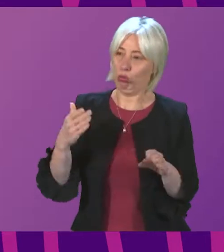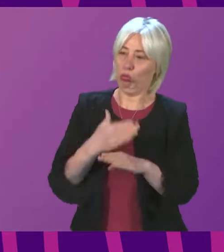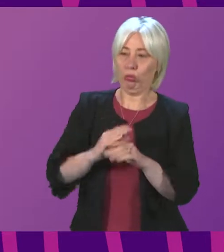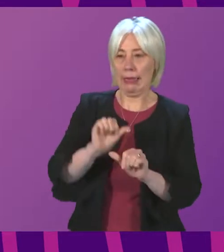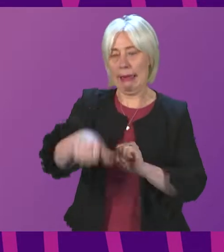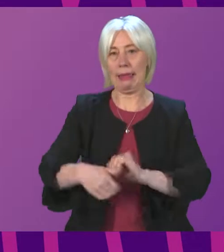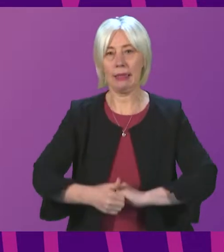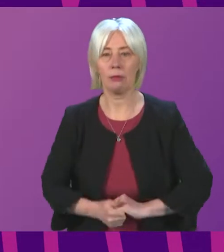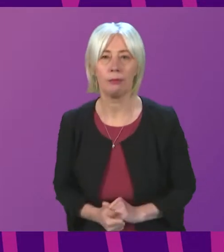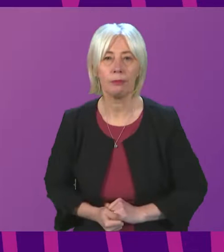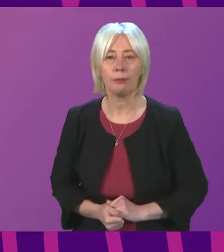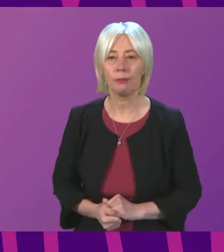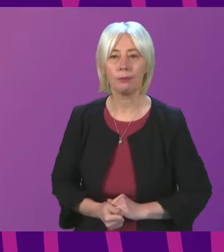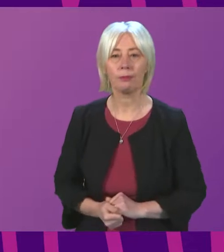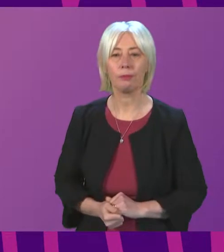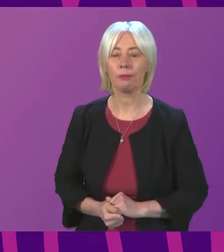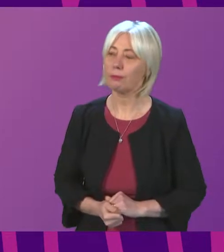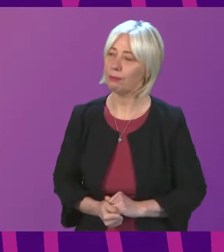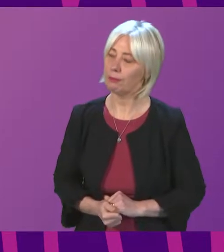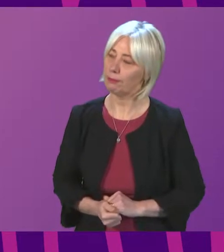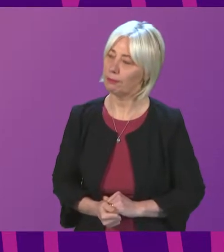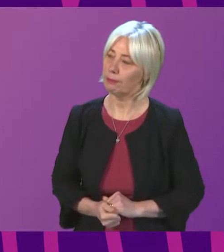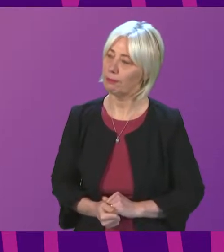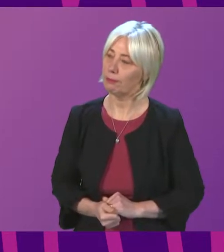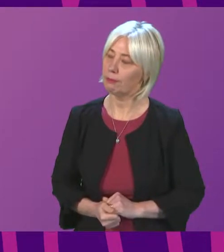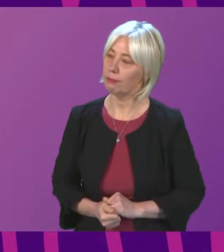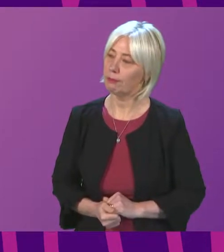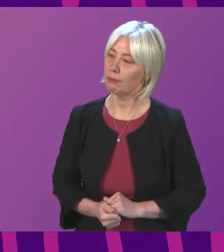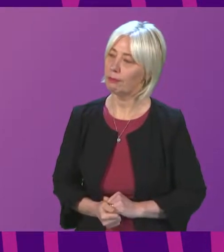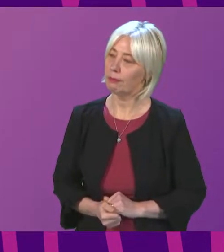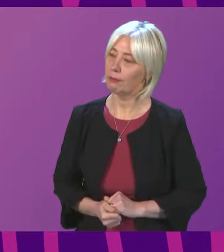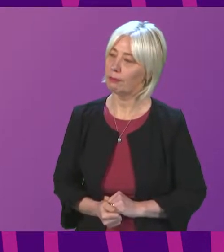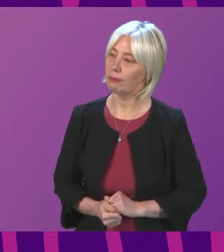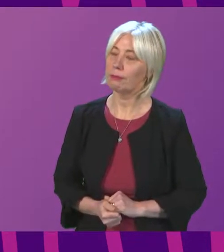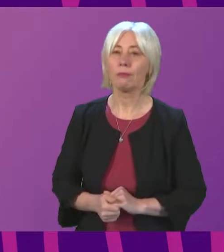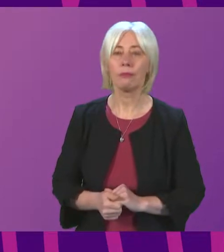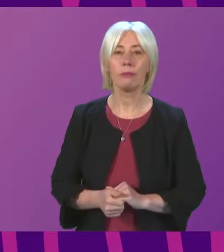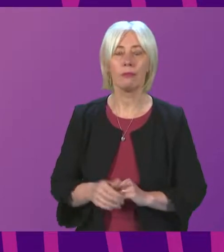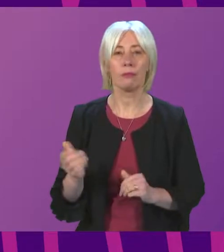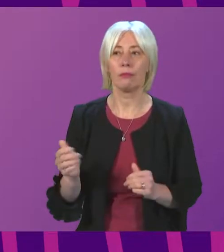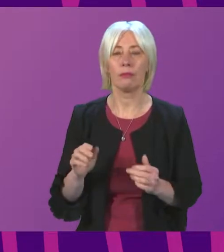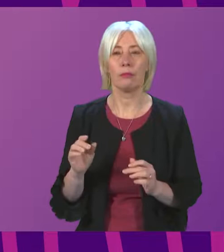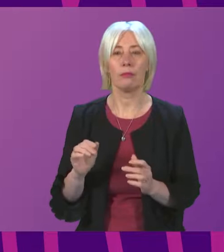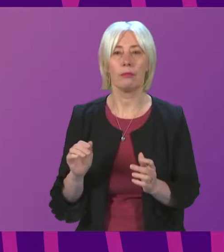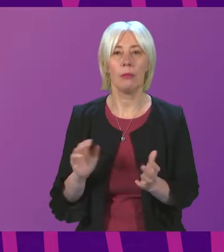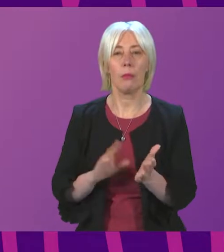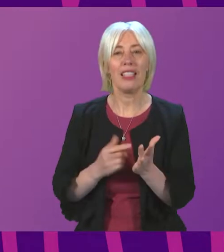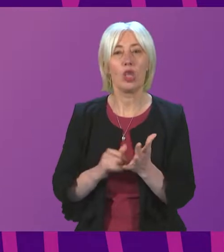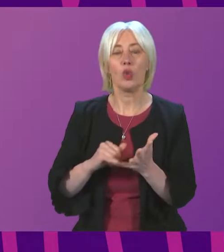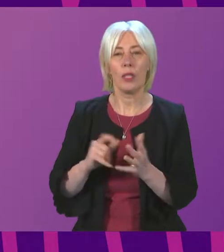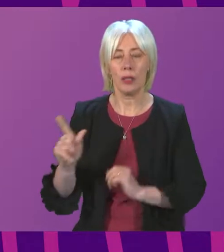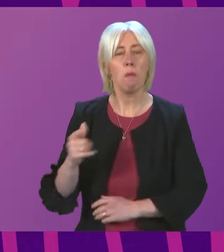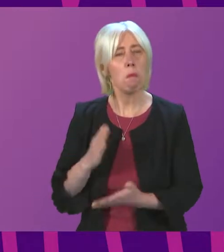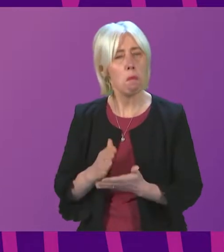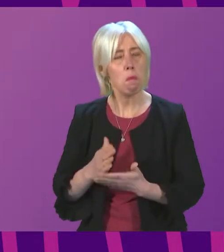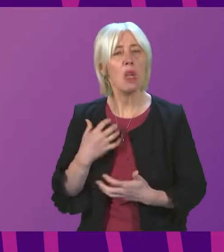mr sweeney thank you i think it is